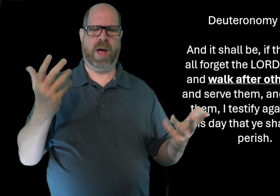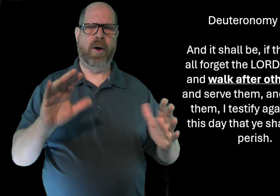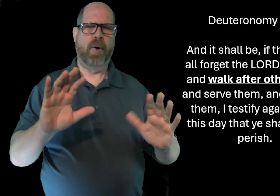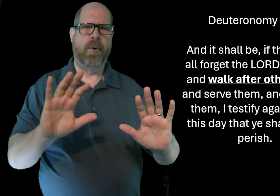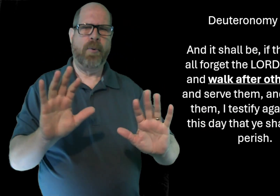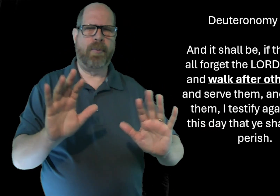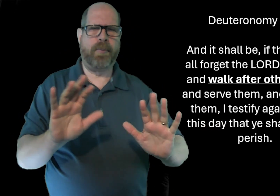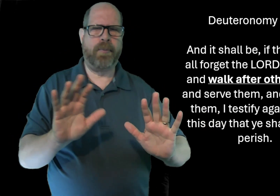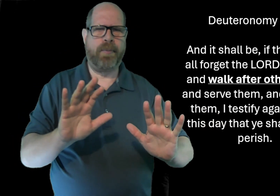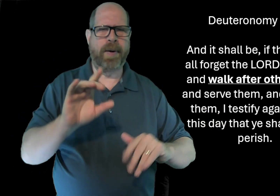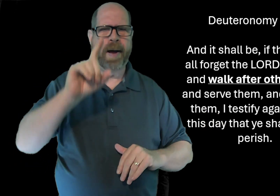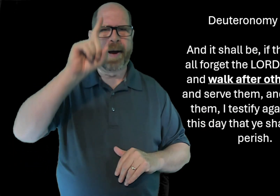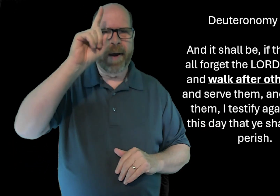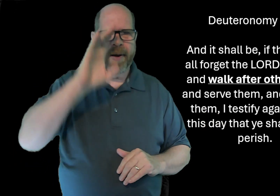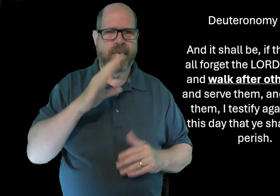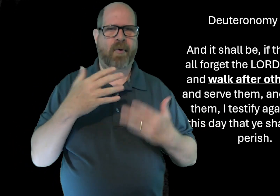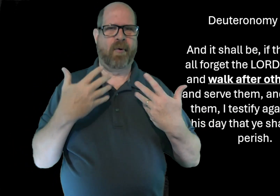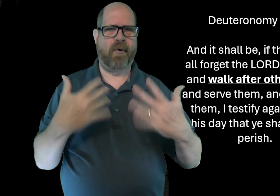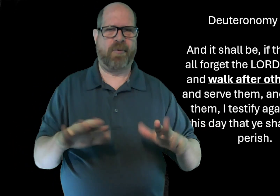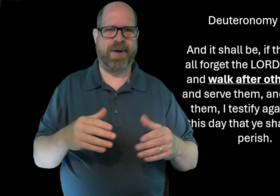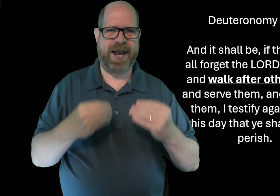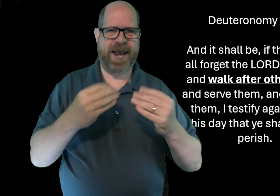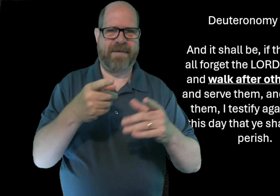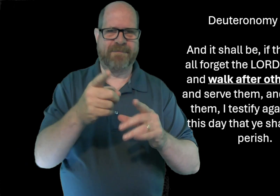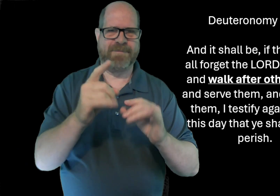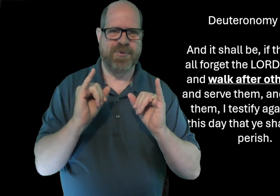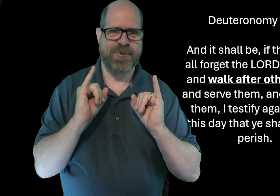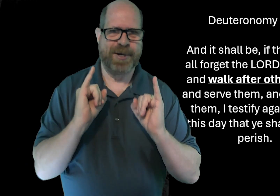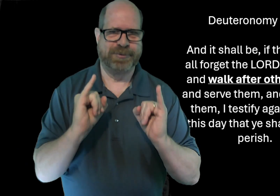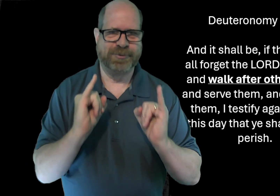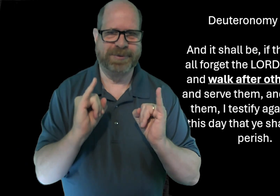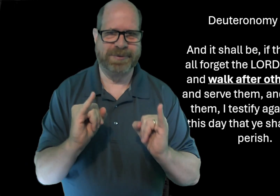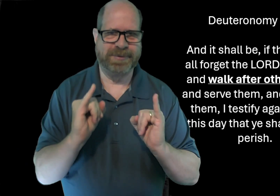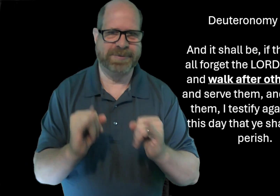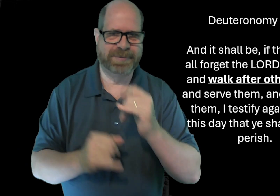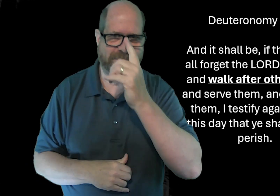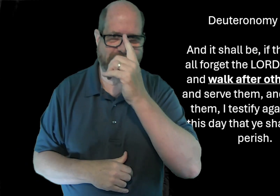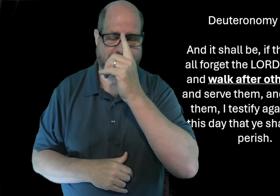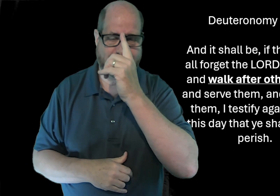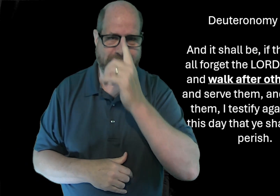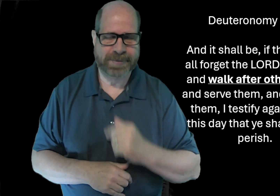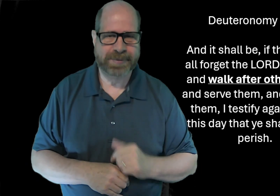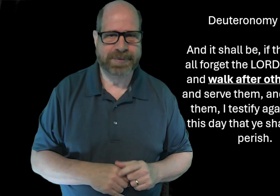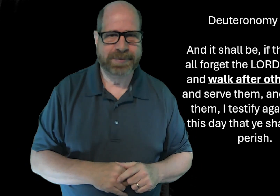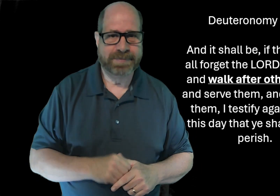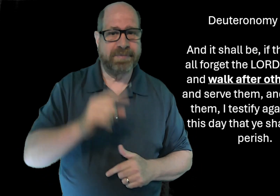People get upset, thinking that God is punishing them, but he's already given us instruction.